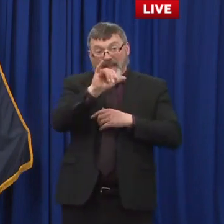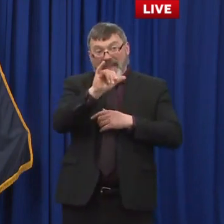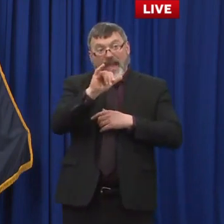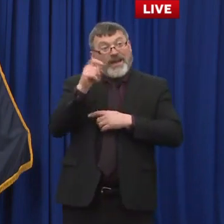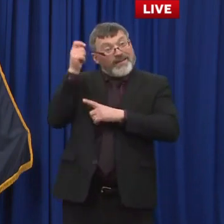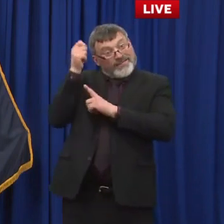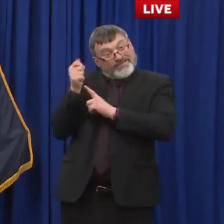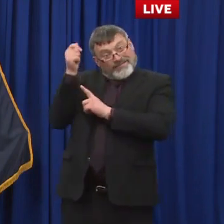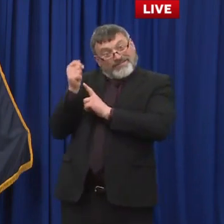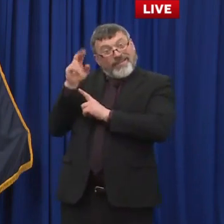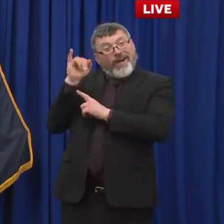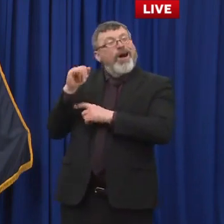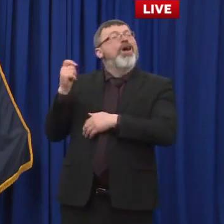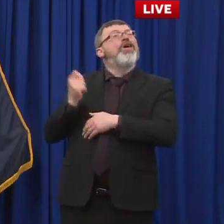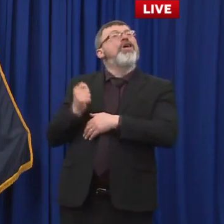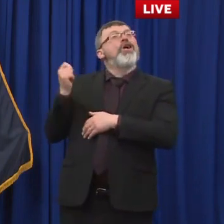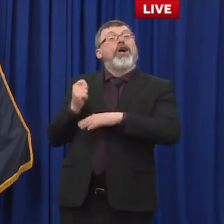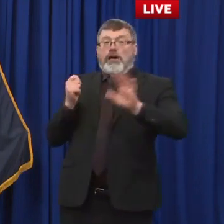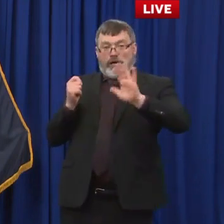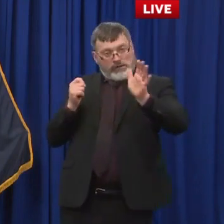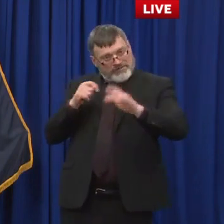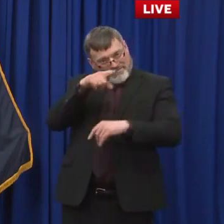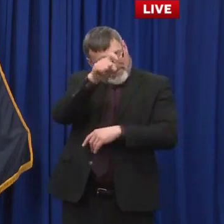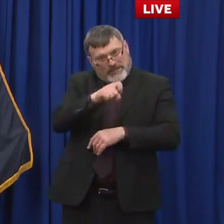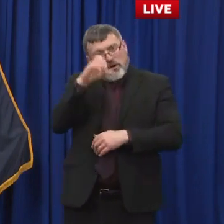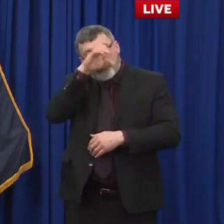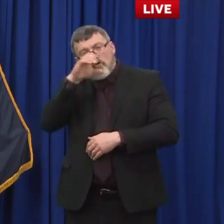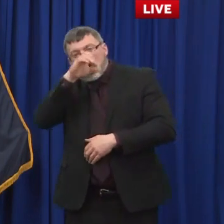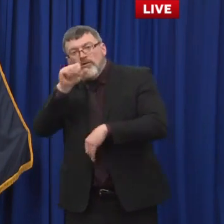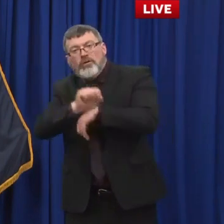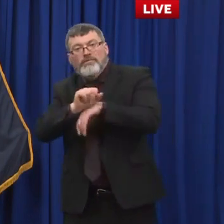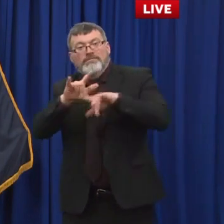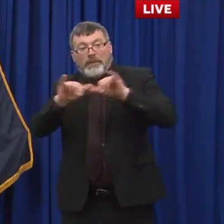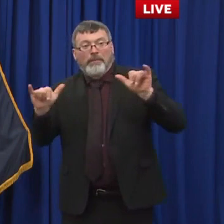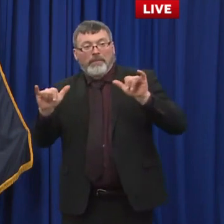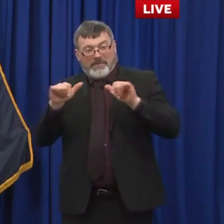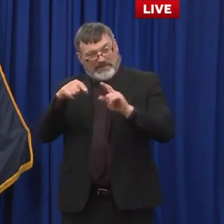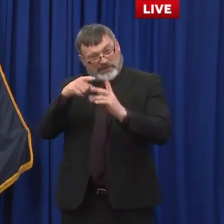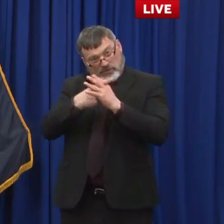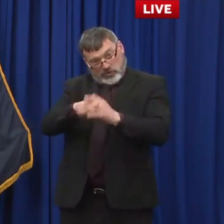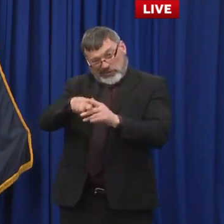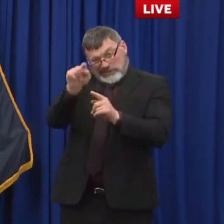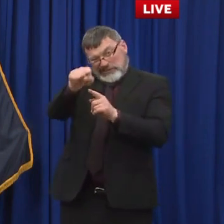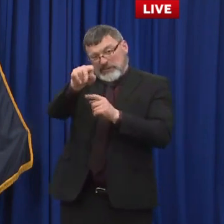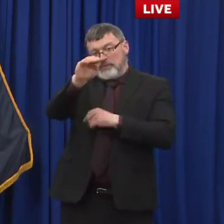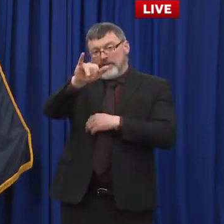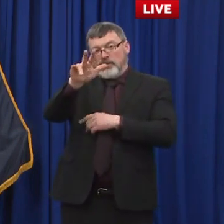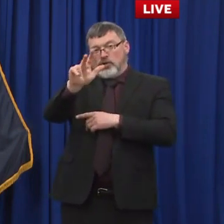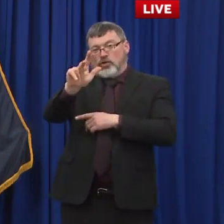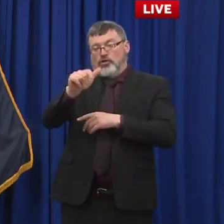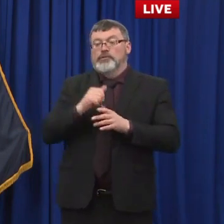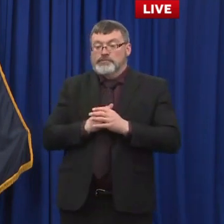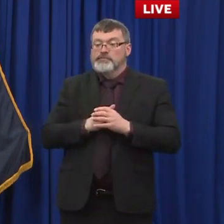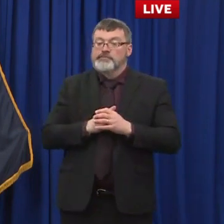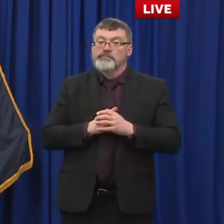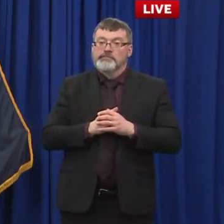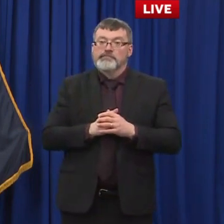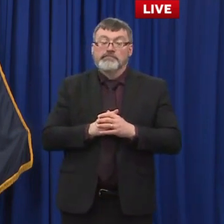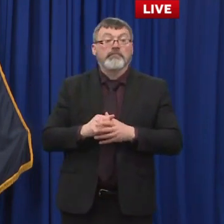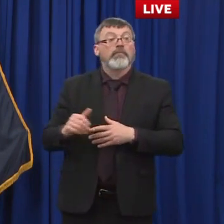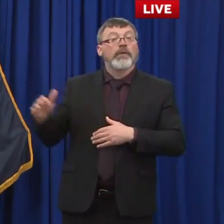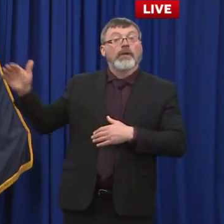And then lastly, really quick, as a lot of folks know, a few days ago, we opened vaccine appointments to anyone, regardless of where